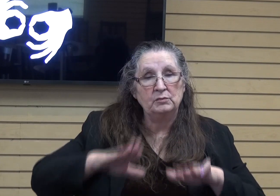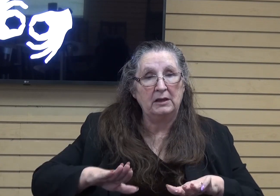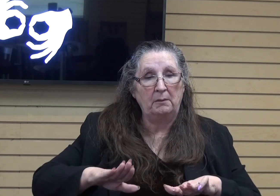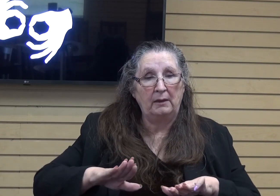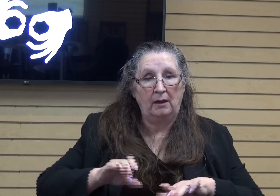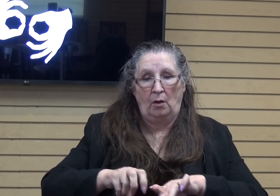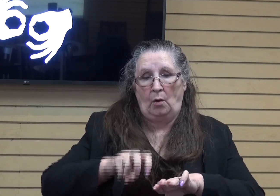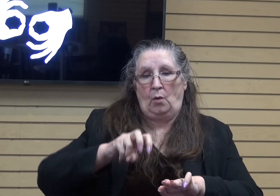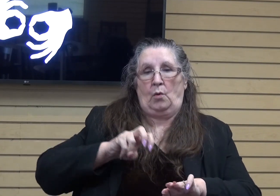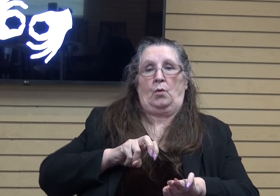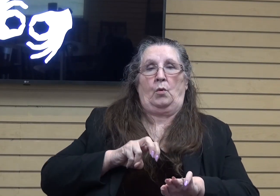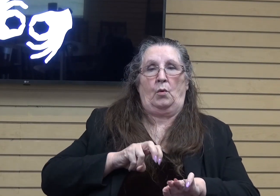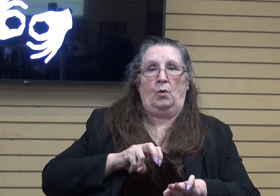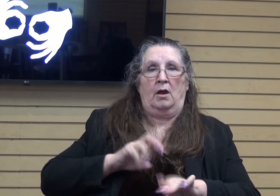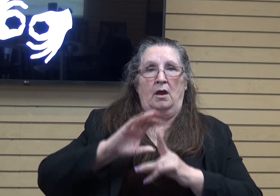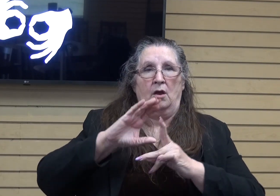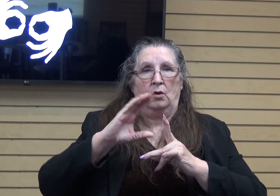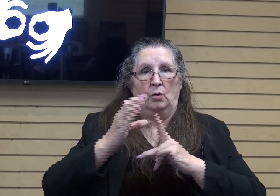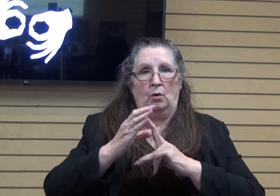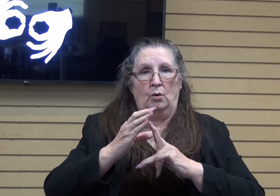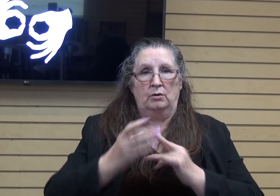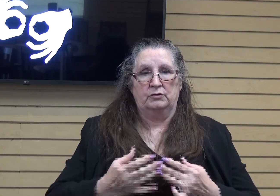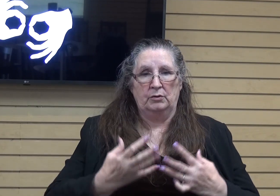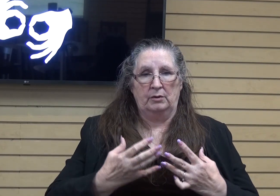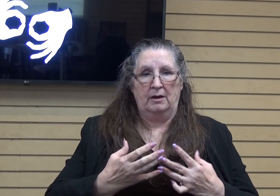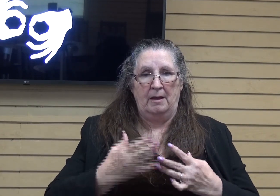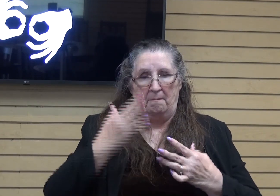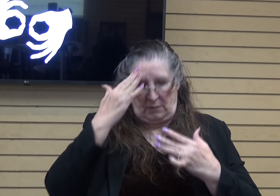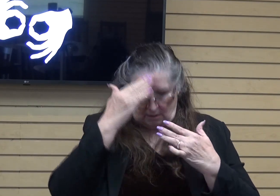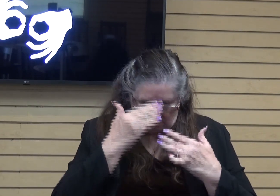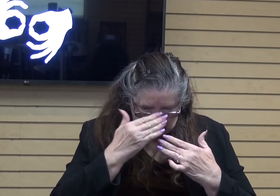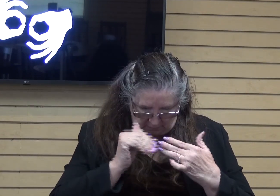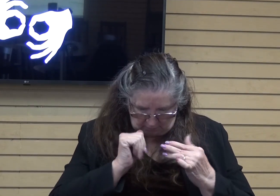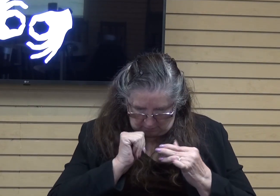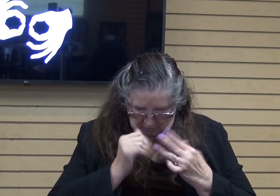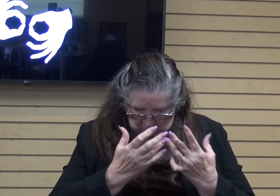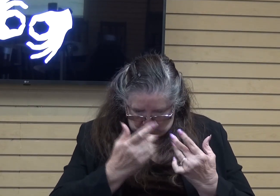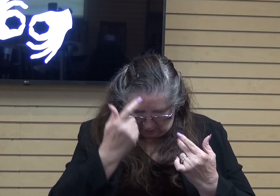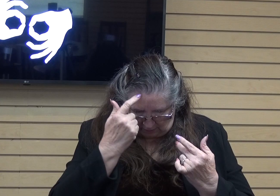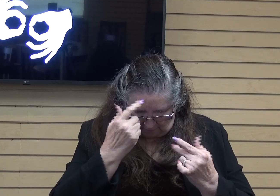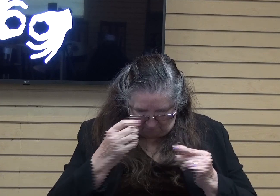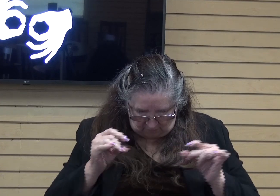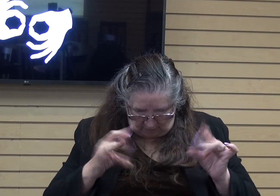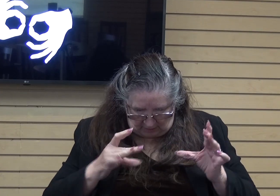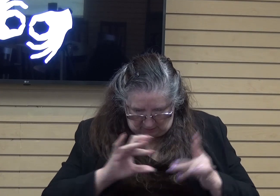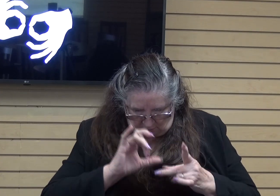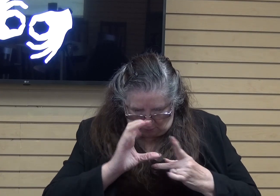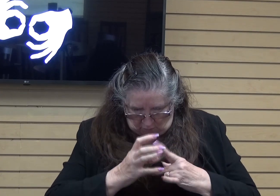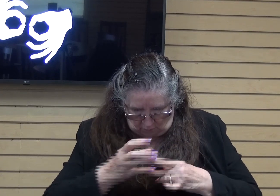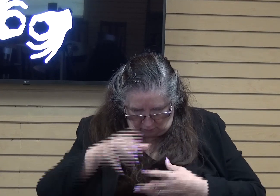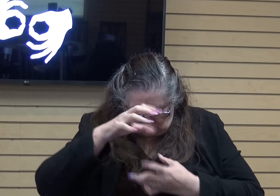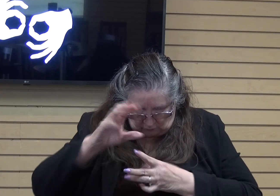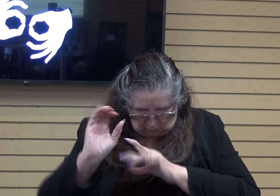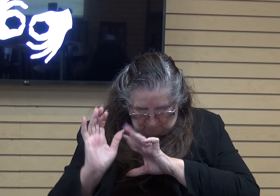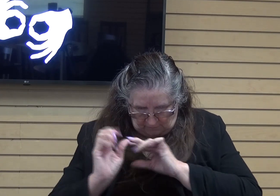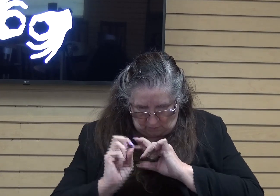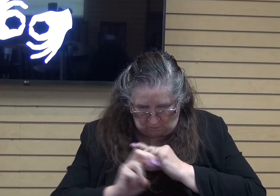has been turned up. Better to keep our heads down and wait for the angry cultural storm to pass. End